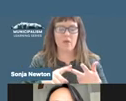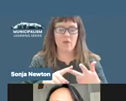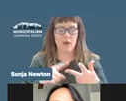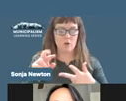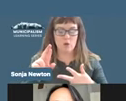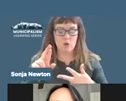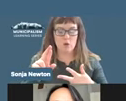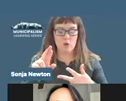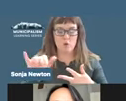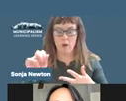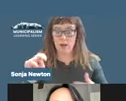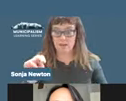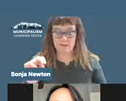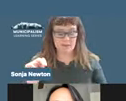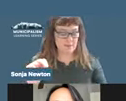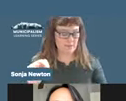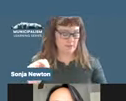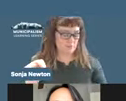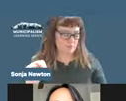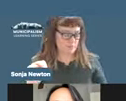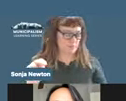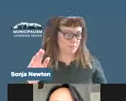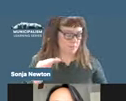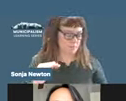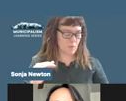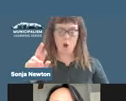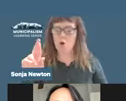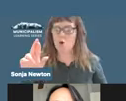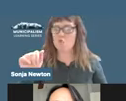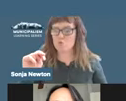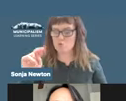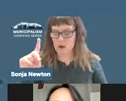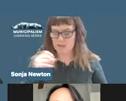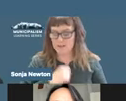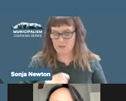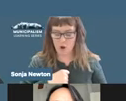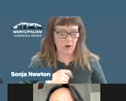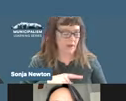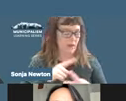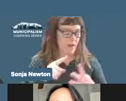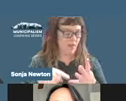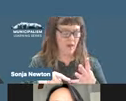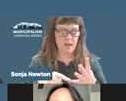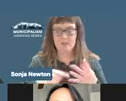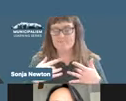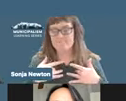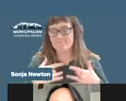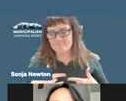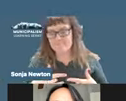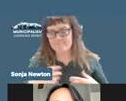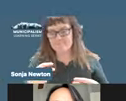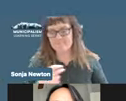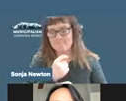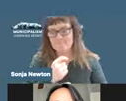discuss his work organizing in Somerville. And unfortunately, one of our guests for this event,